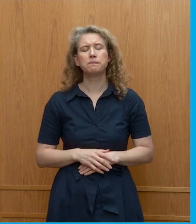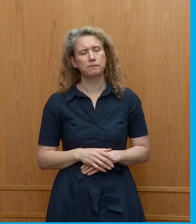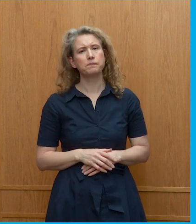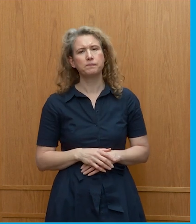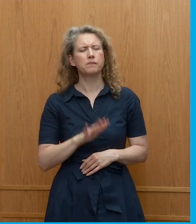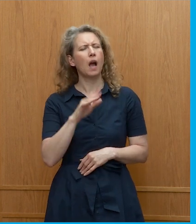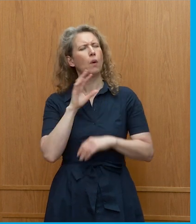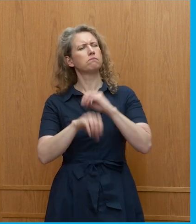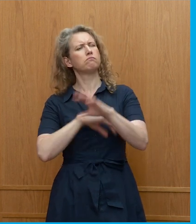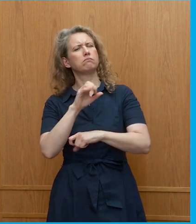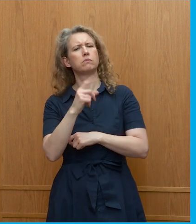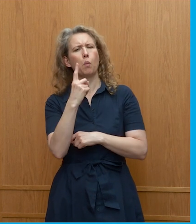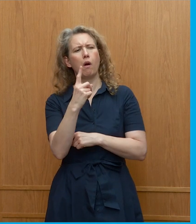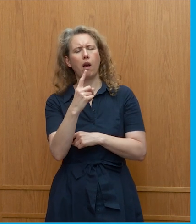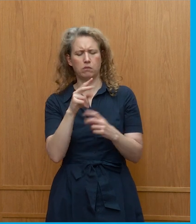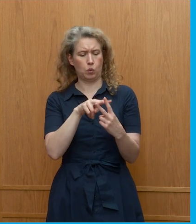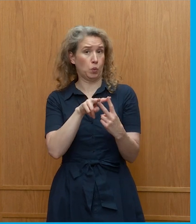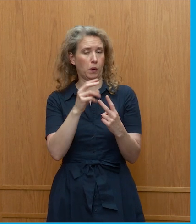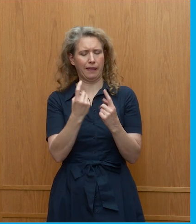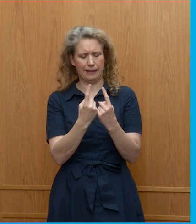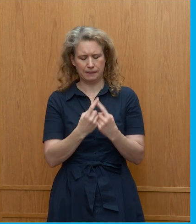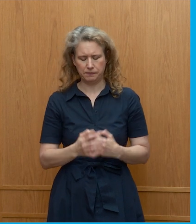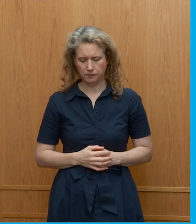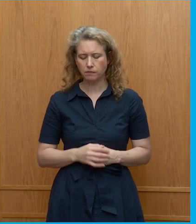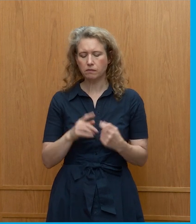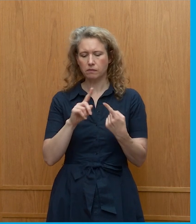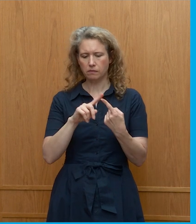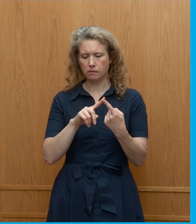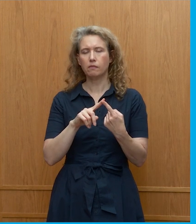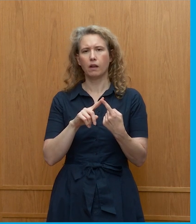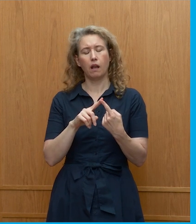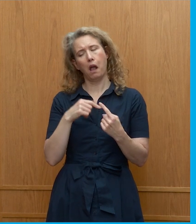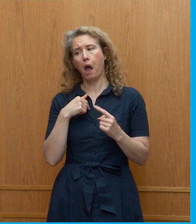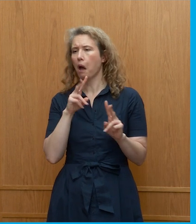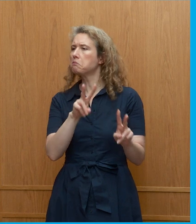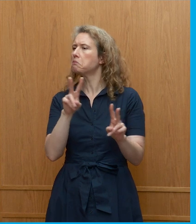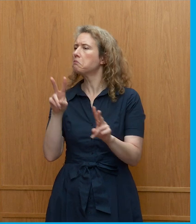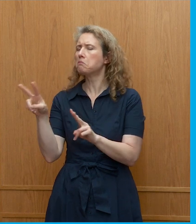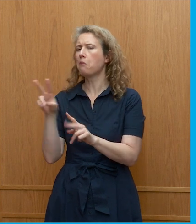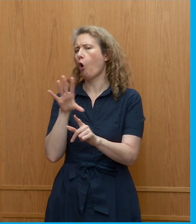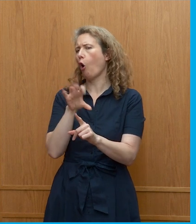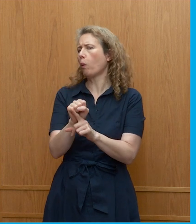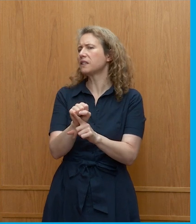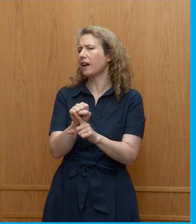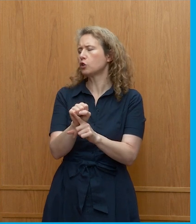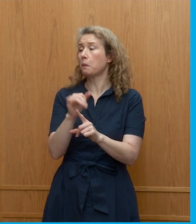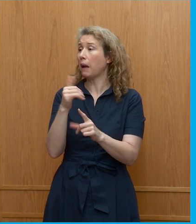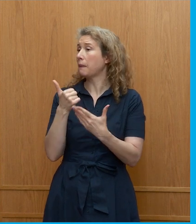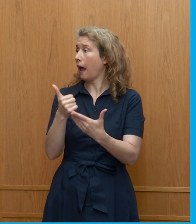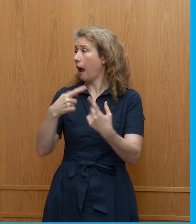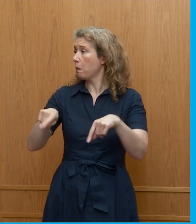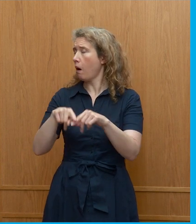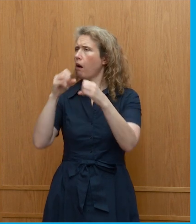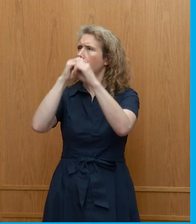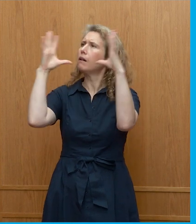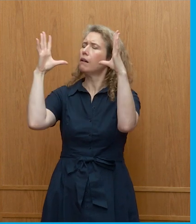I'll just share two things. One is an observation that I think might help the group